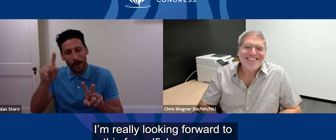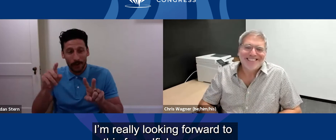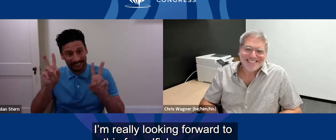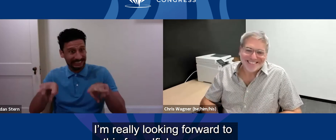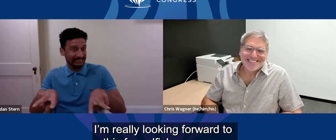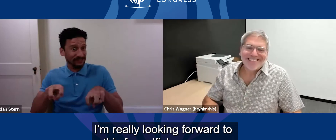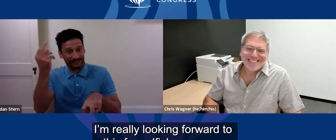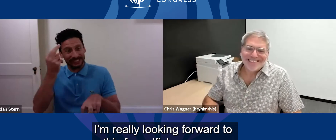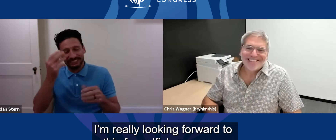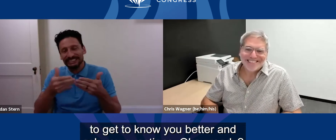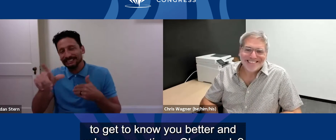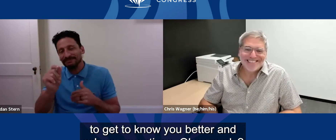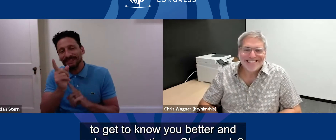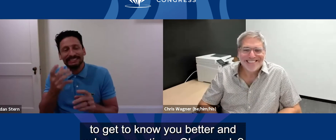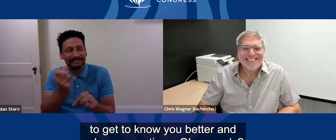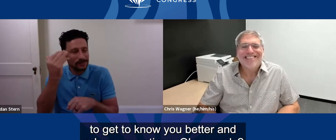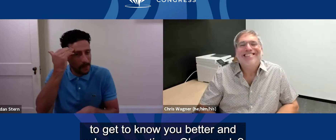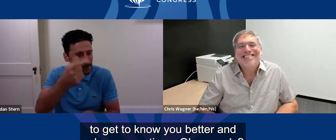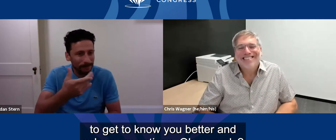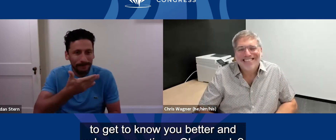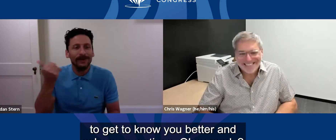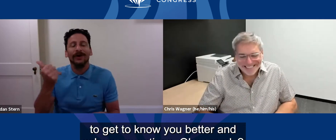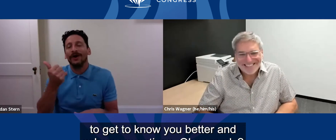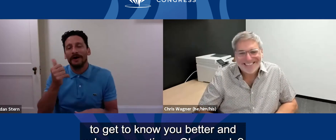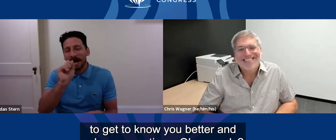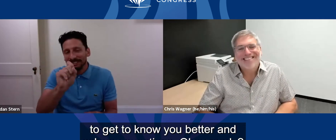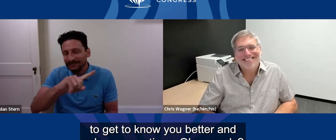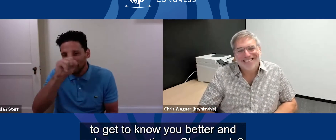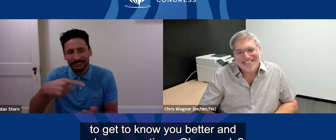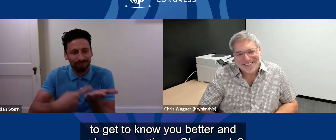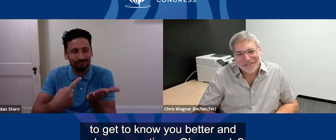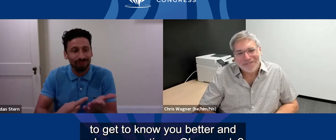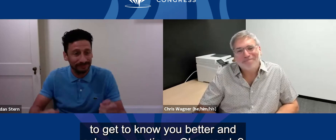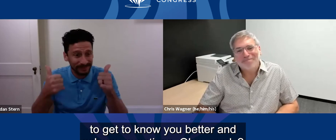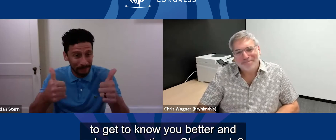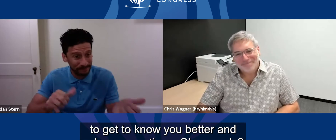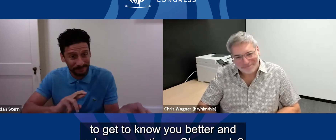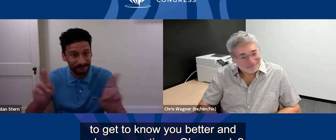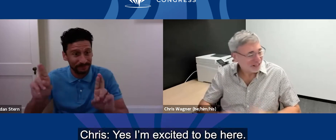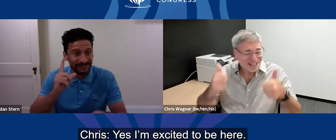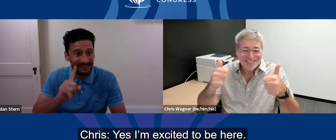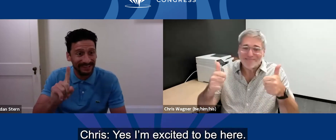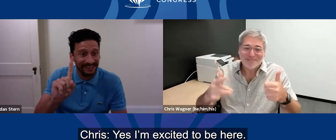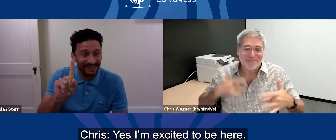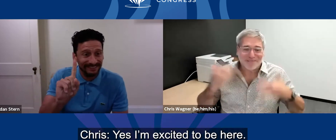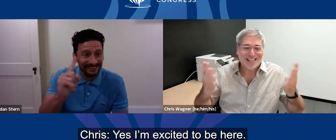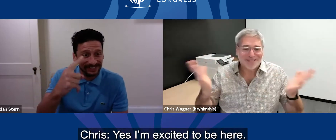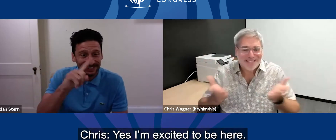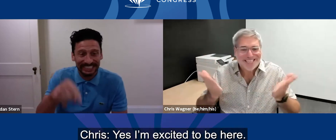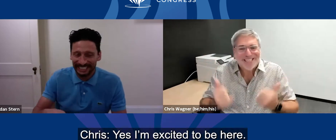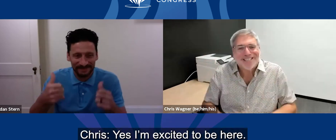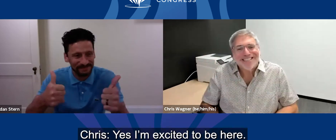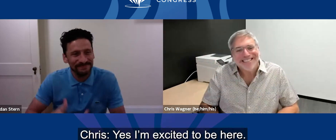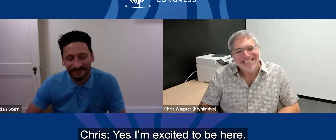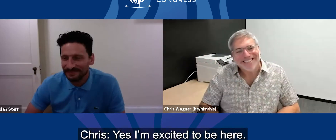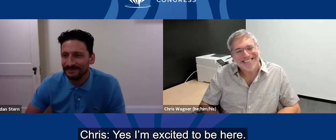really looking forward to this for selfish reasons to get to know you better and to ask you questions. Okay, are you ready? Yes, excited to be here.